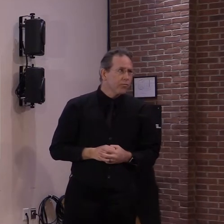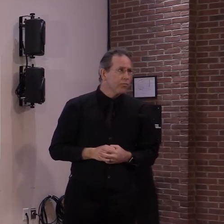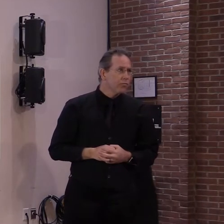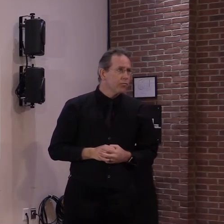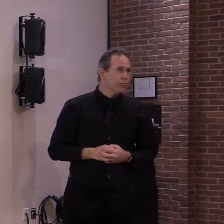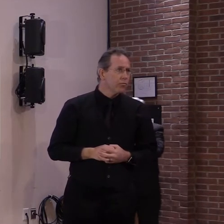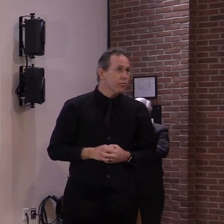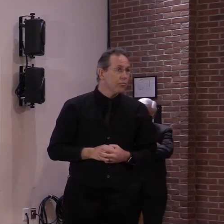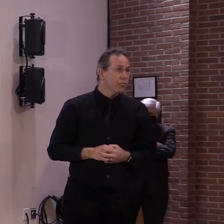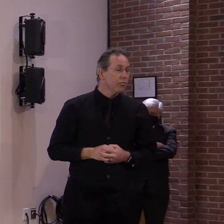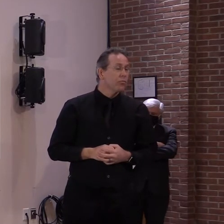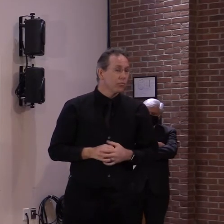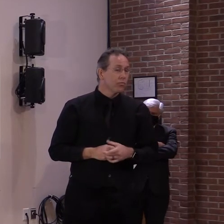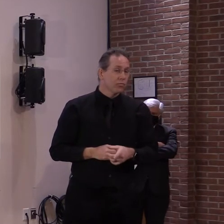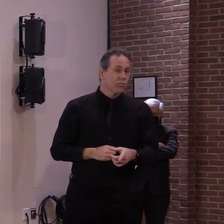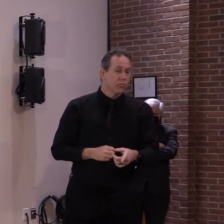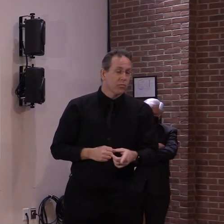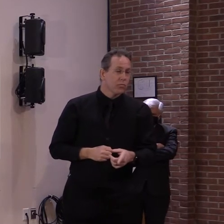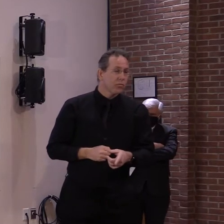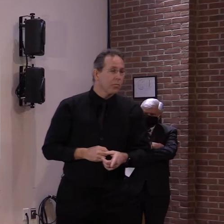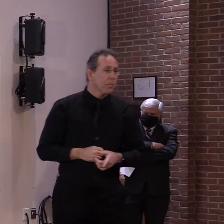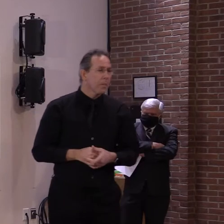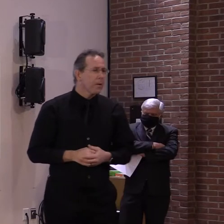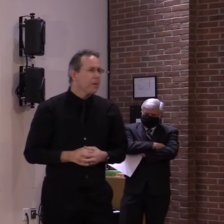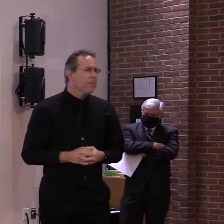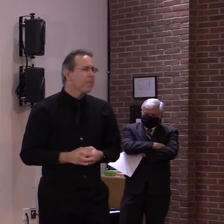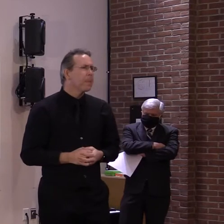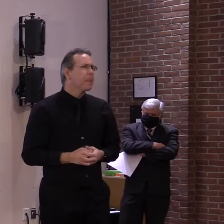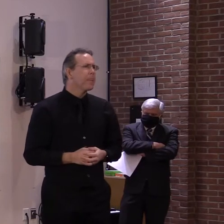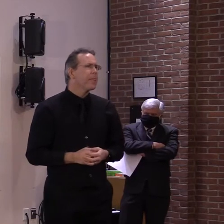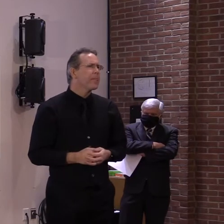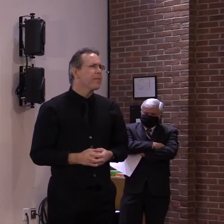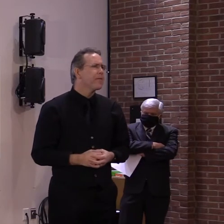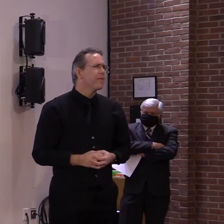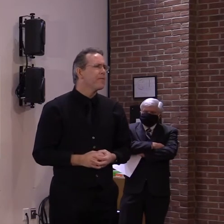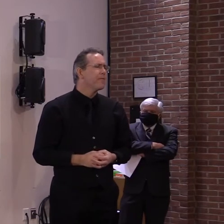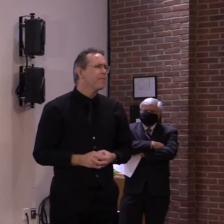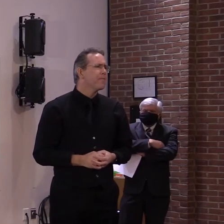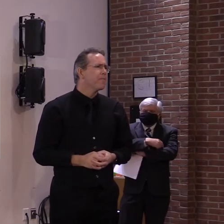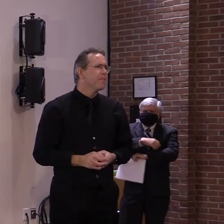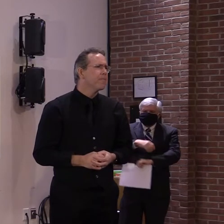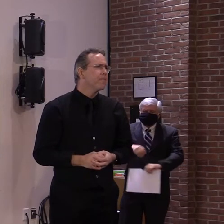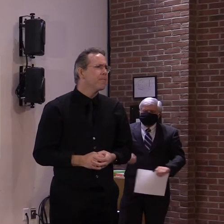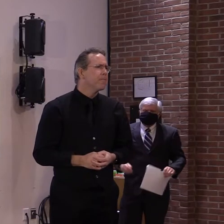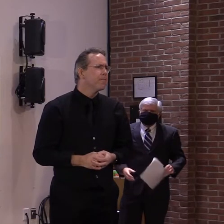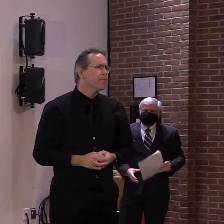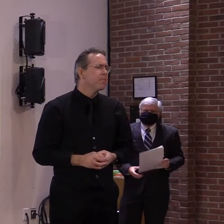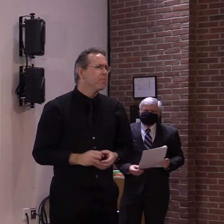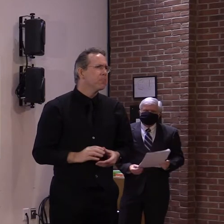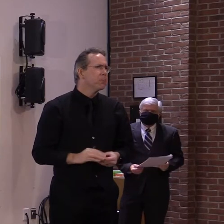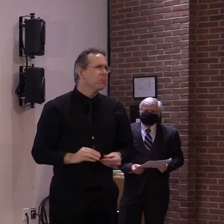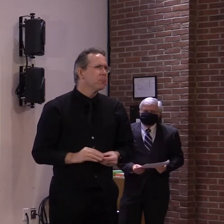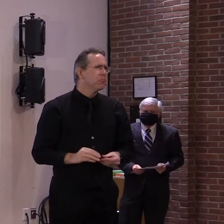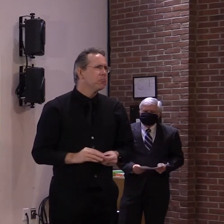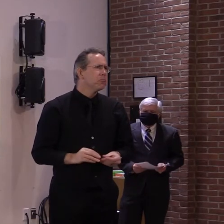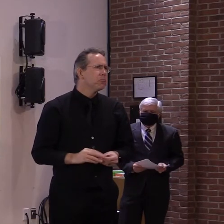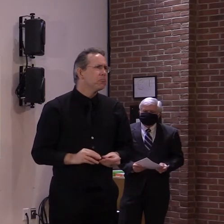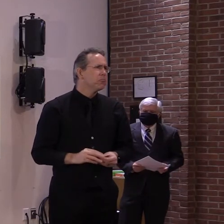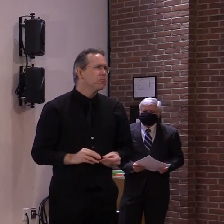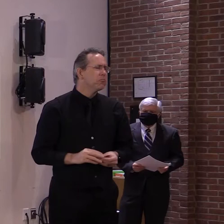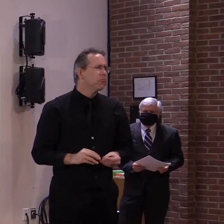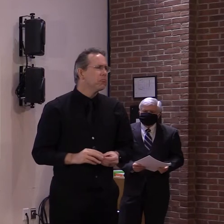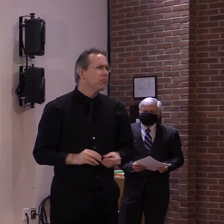Are you concerned about lifting those restrictions on, you know, increased school contact